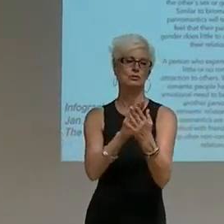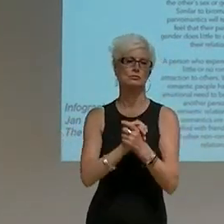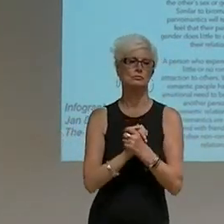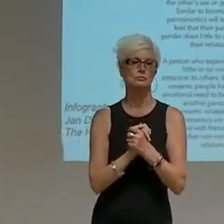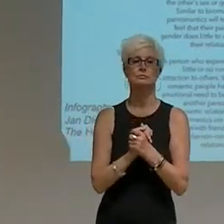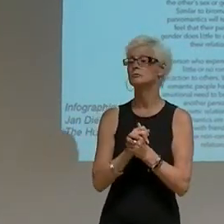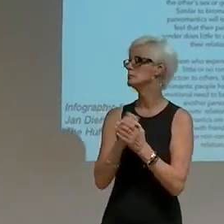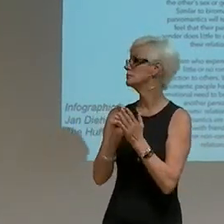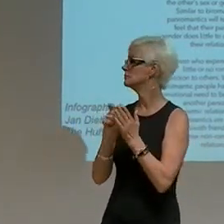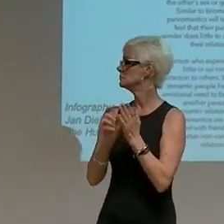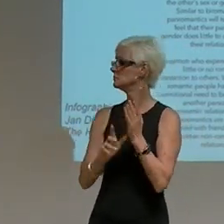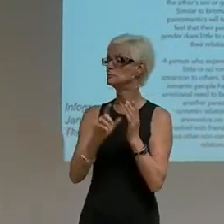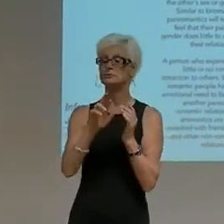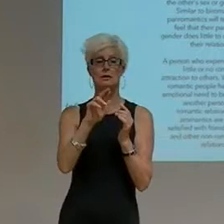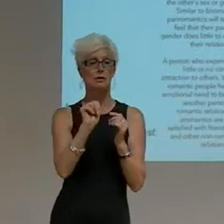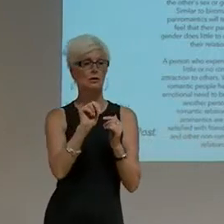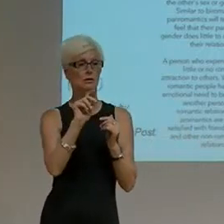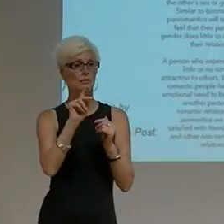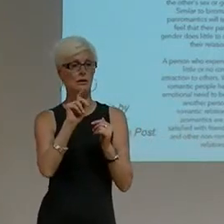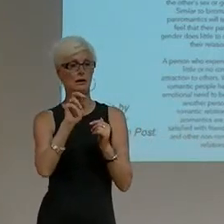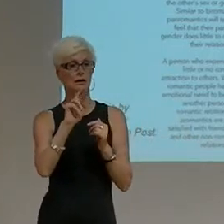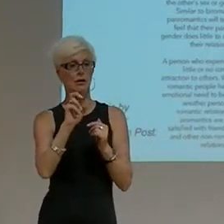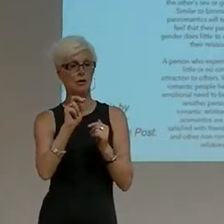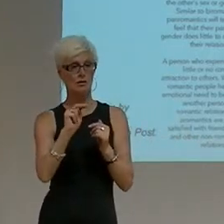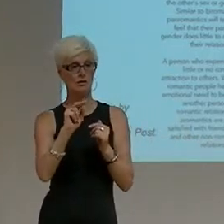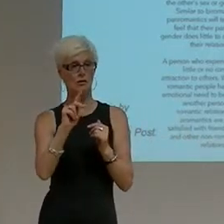and Megan Notes.